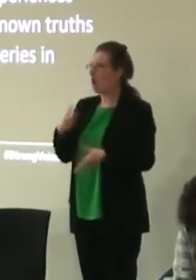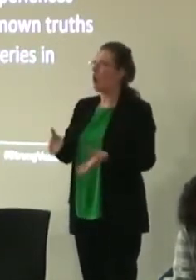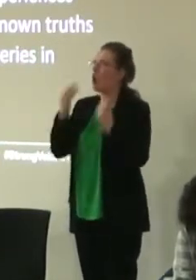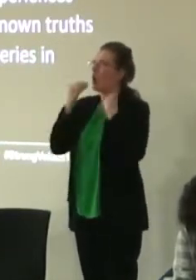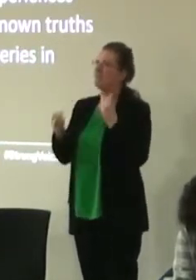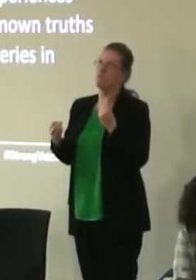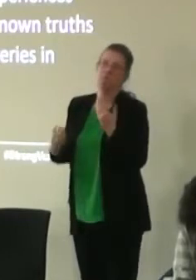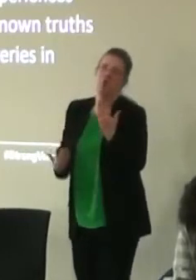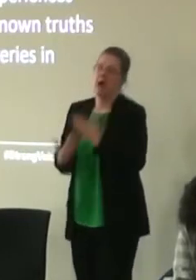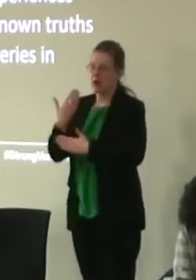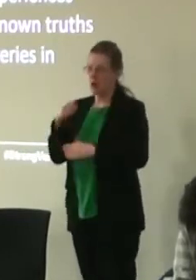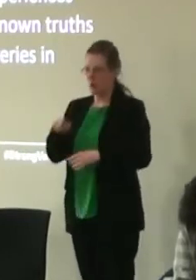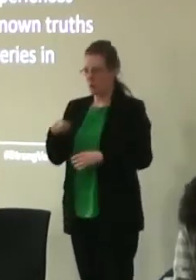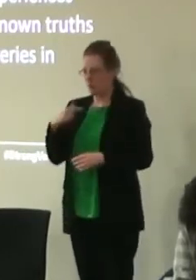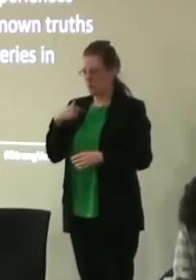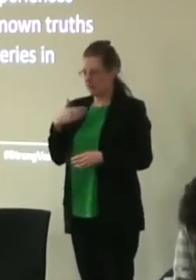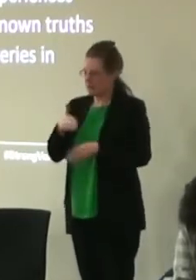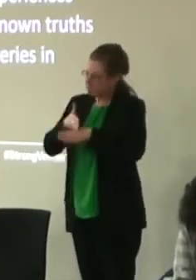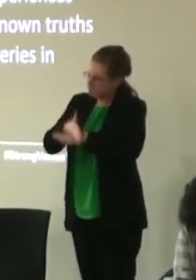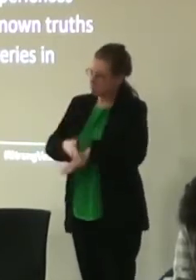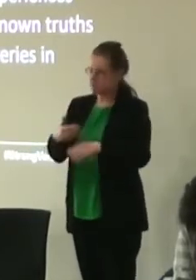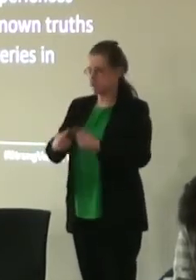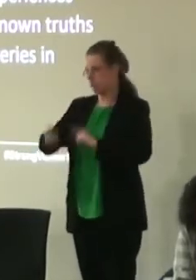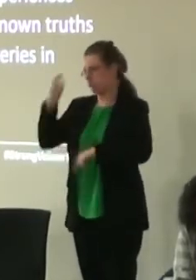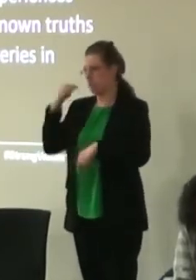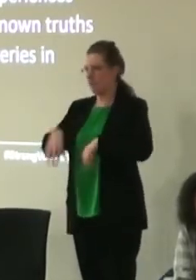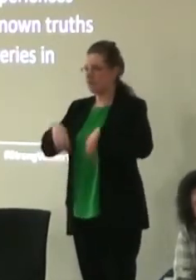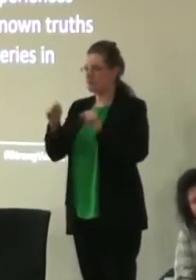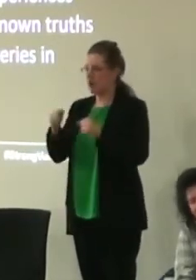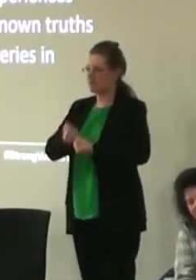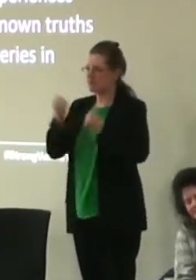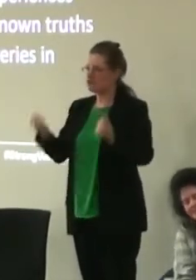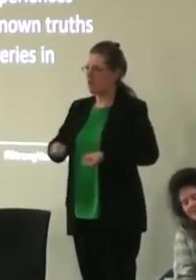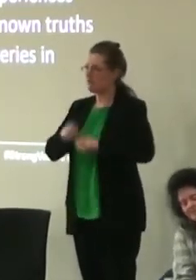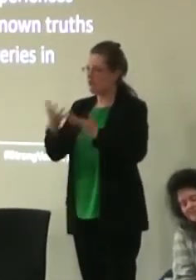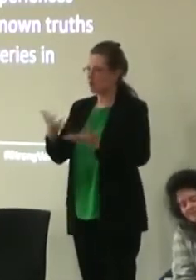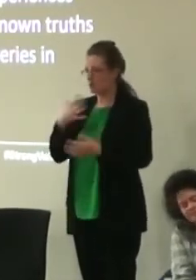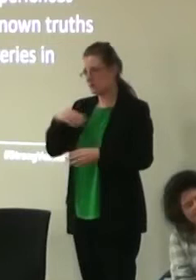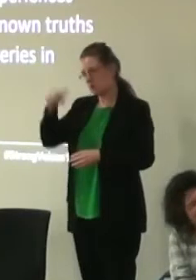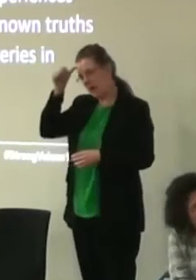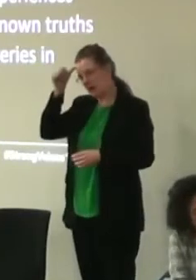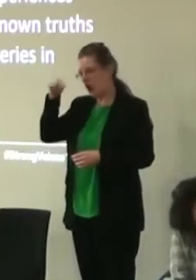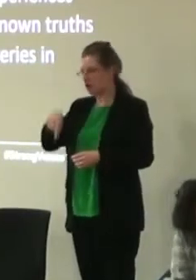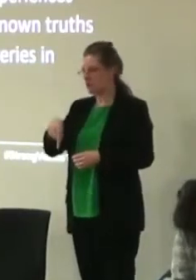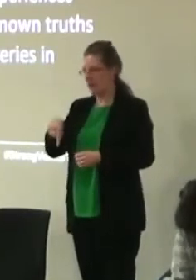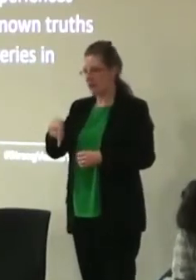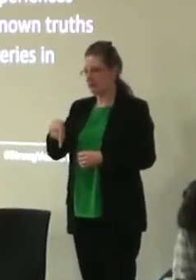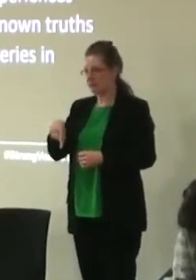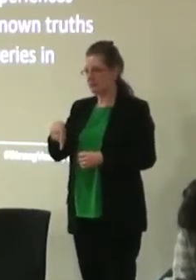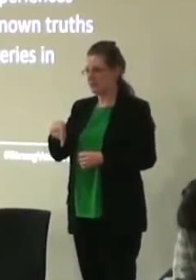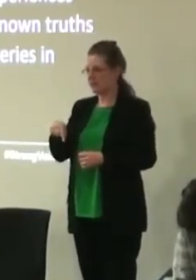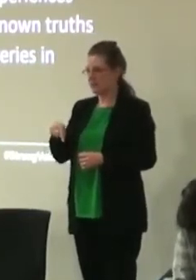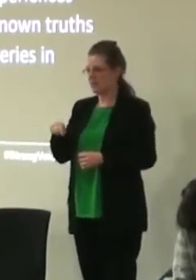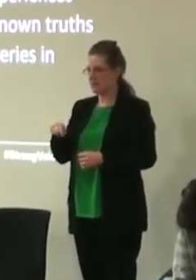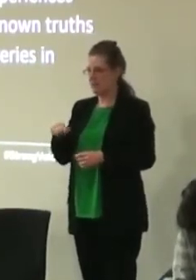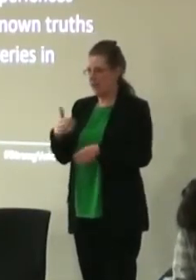and I think we tried very hard, didn't we right at the start of Strong Voices to acknowledge that the amount of